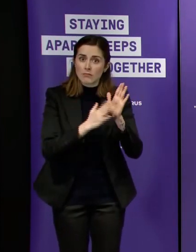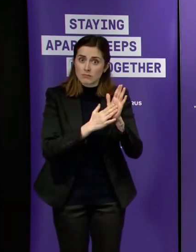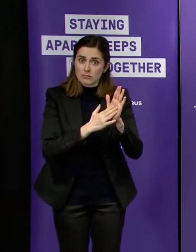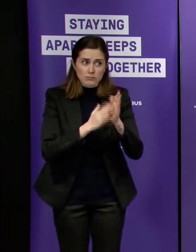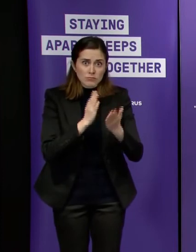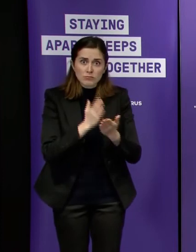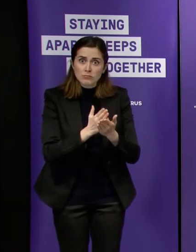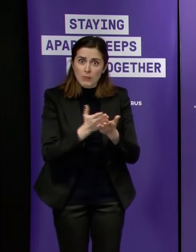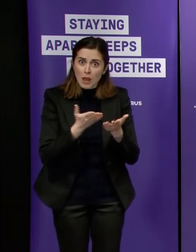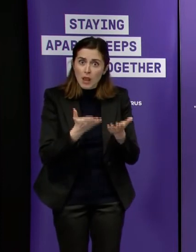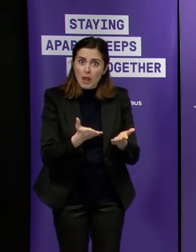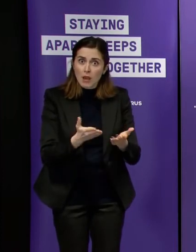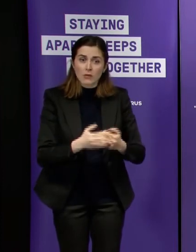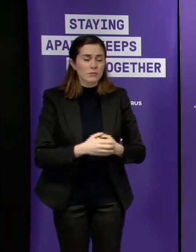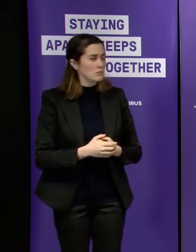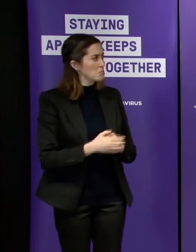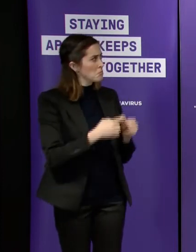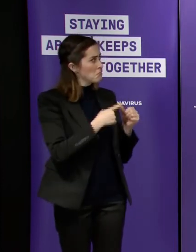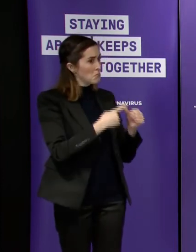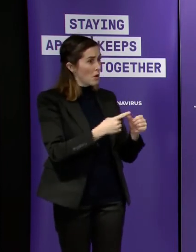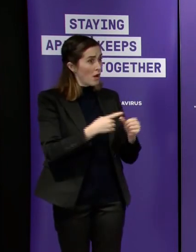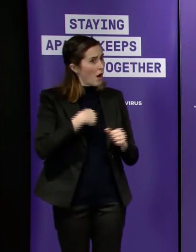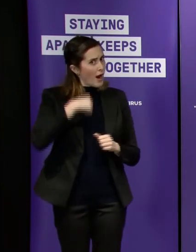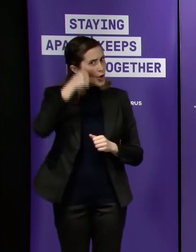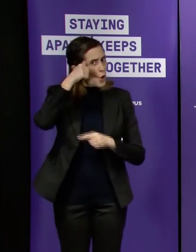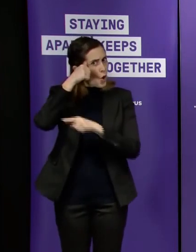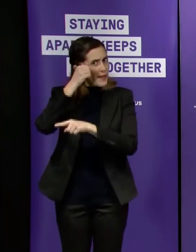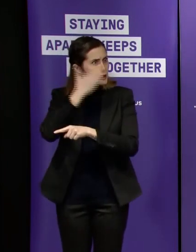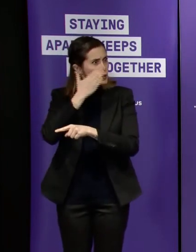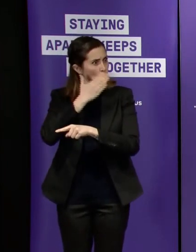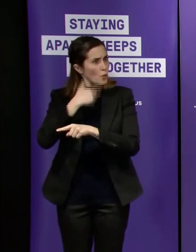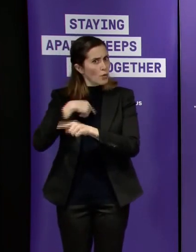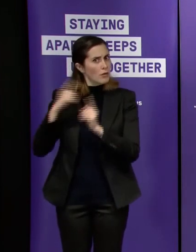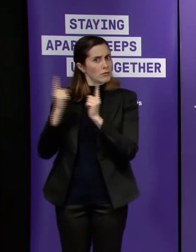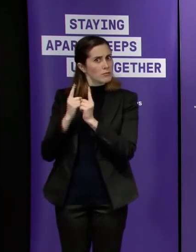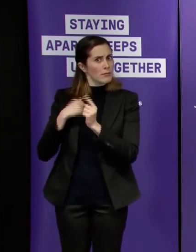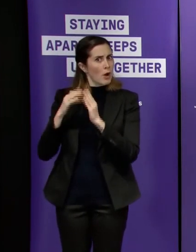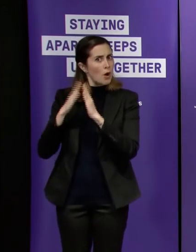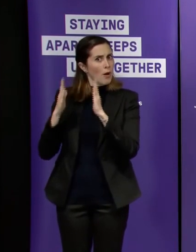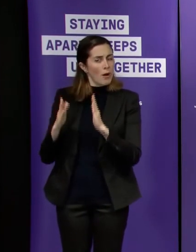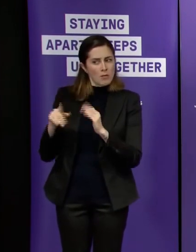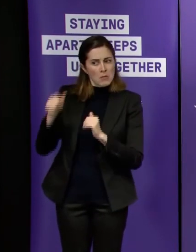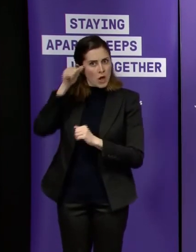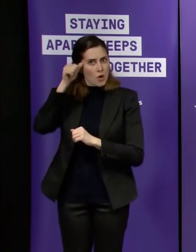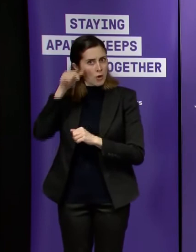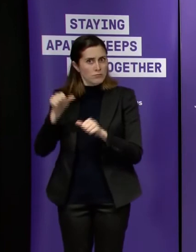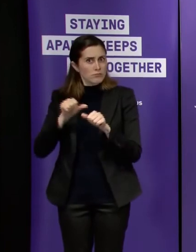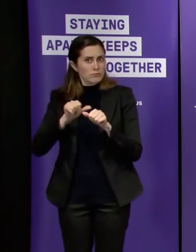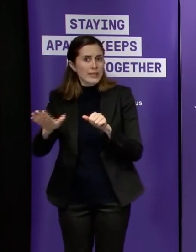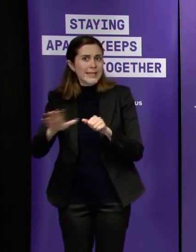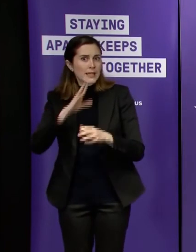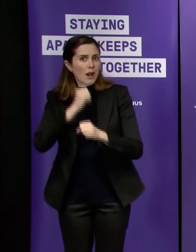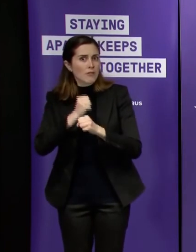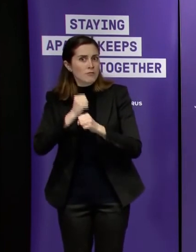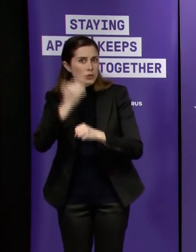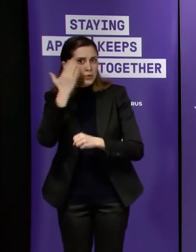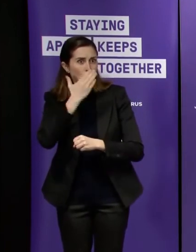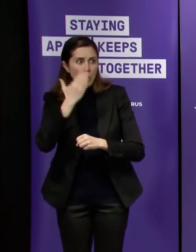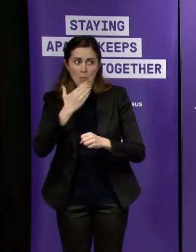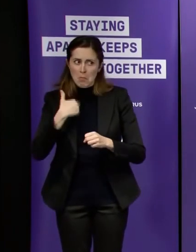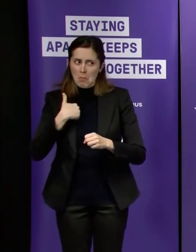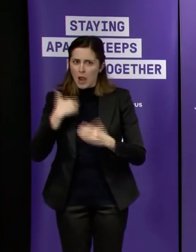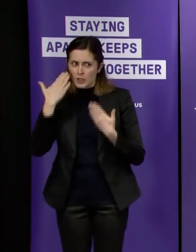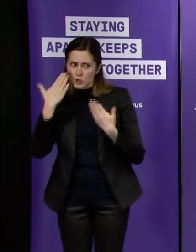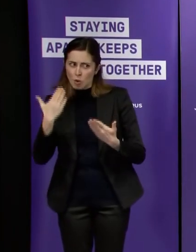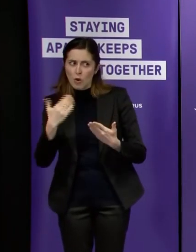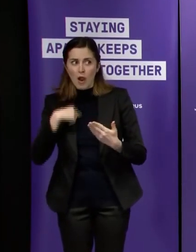before i i know that school well uh they're an outstanding public school but i would uh i'm